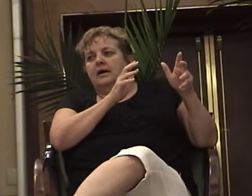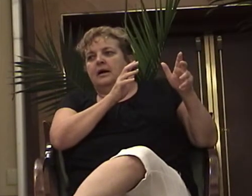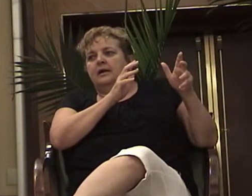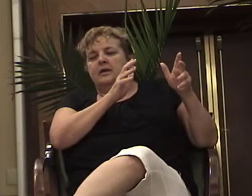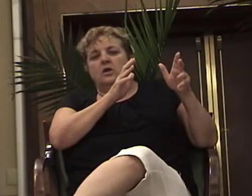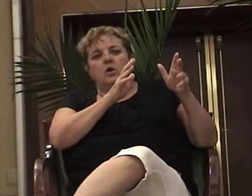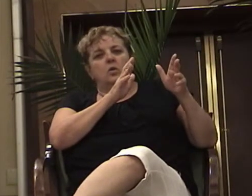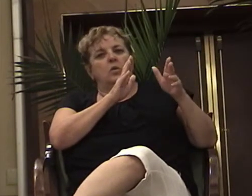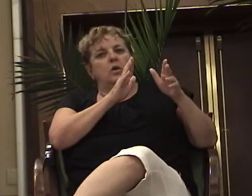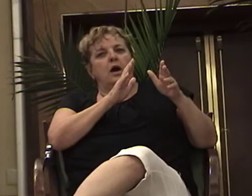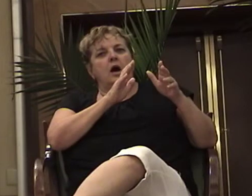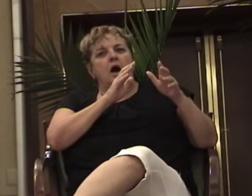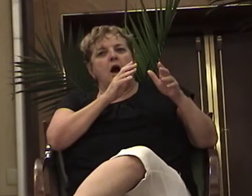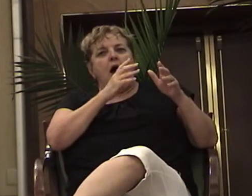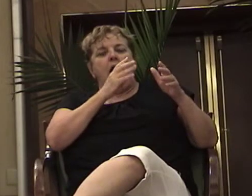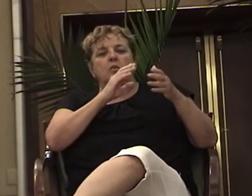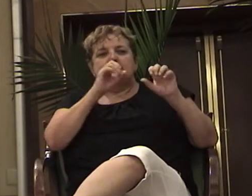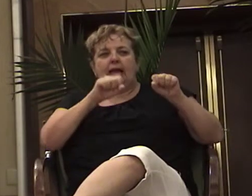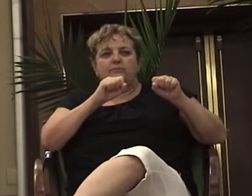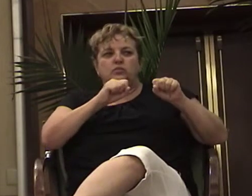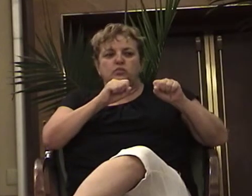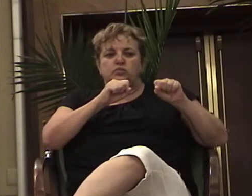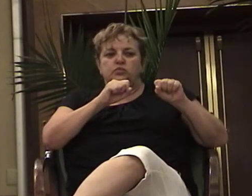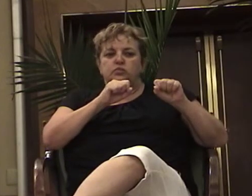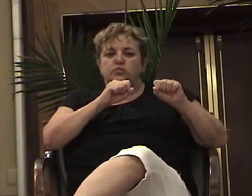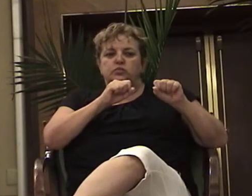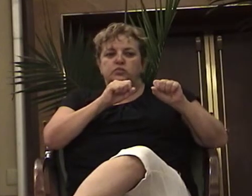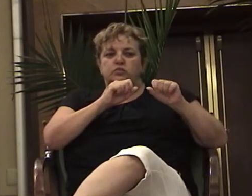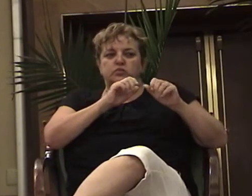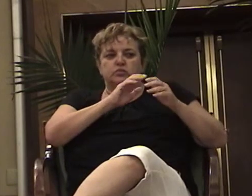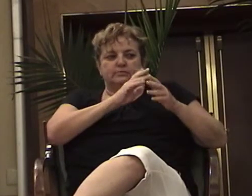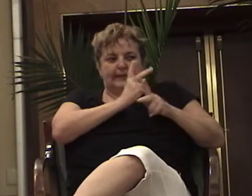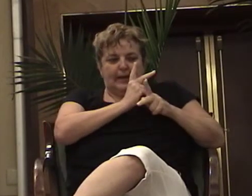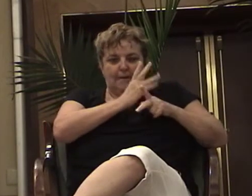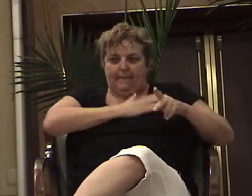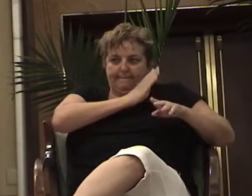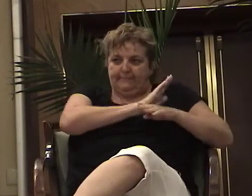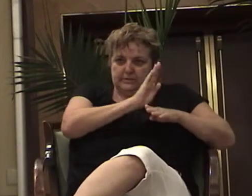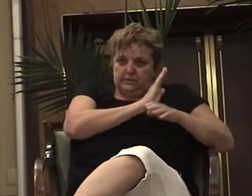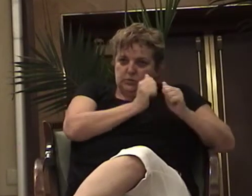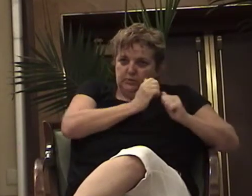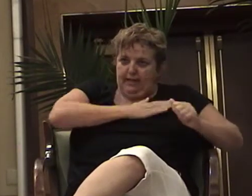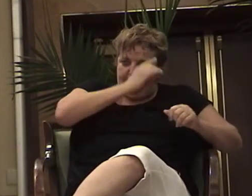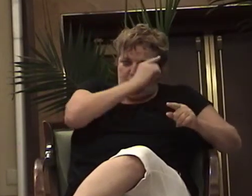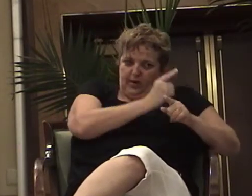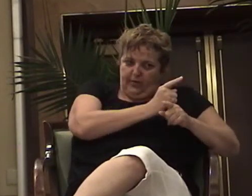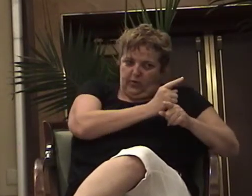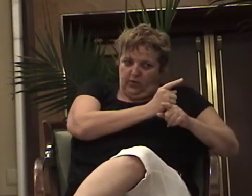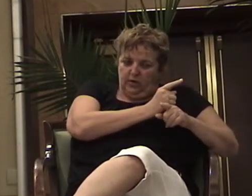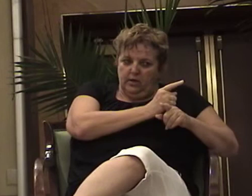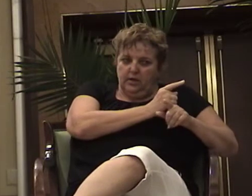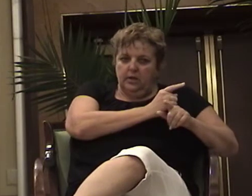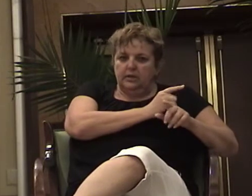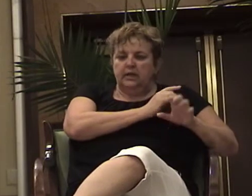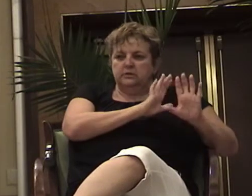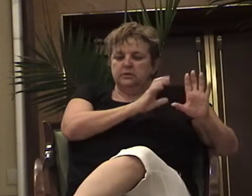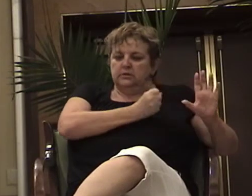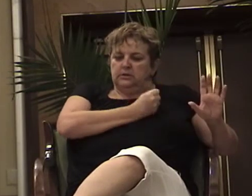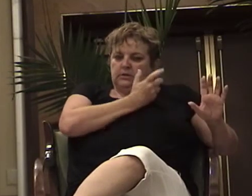side of the street with my brother. And come back to you here in Alcoholics Anonymous. And I'm grateful that I was able to do that a bit.